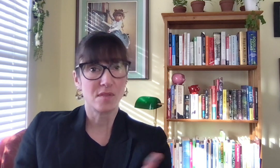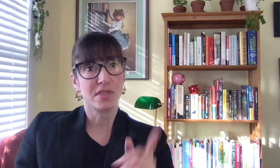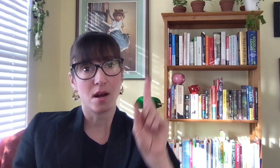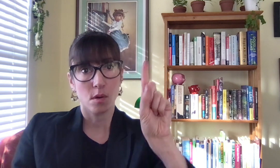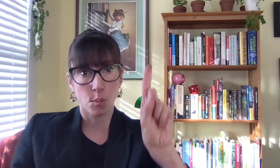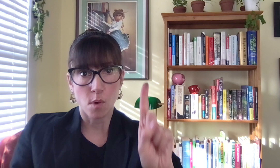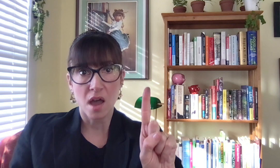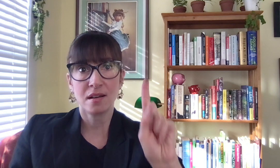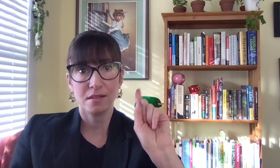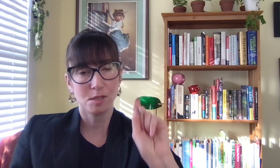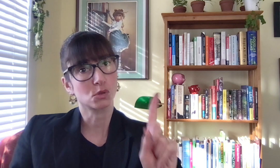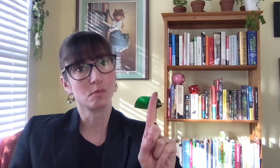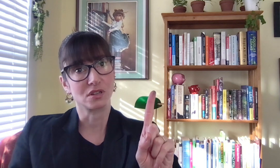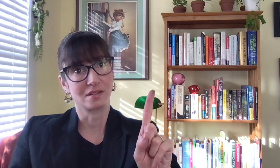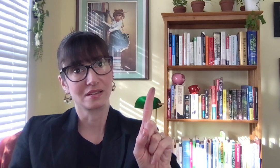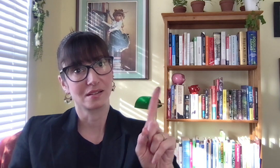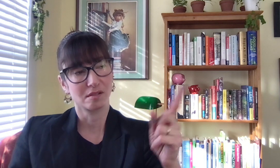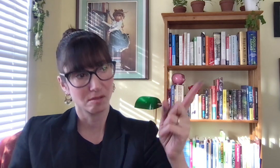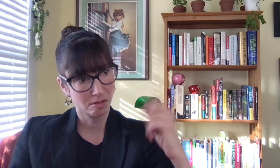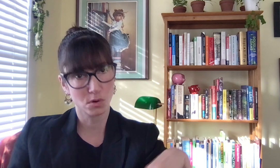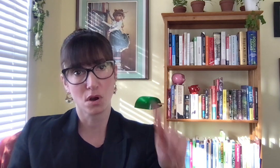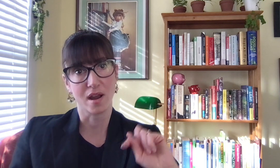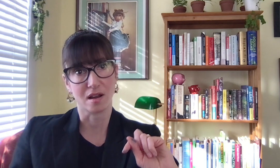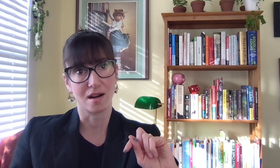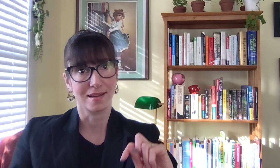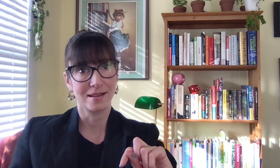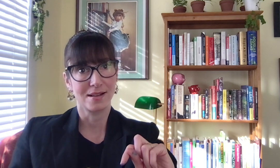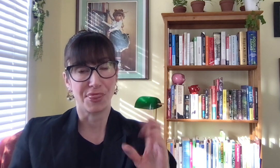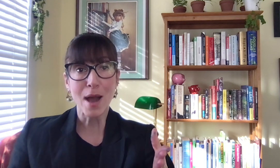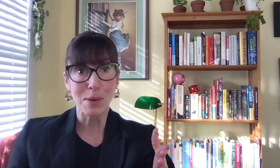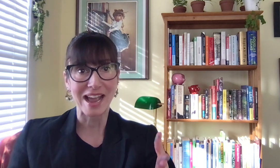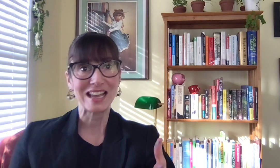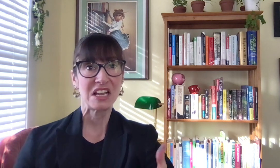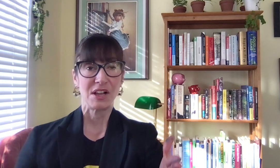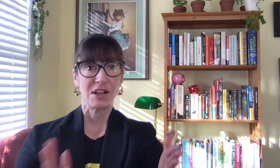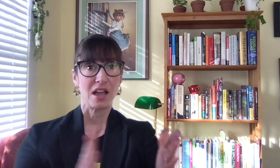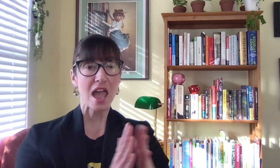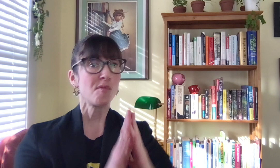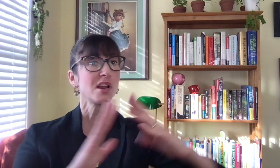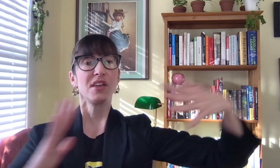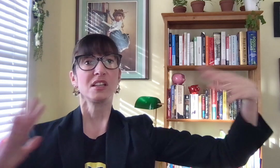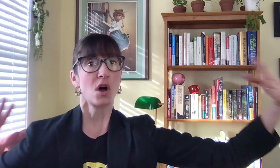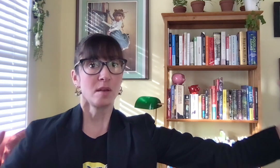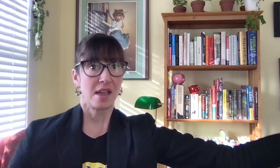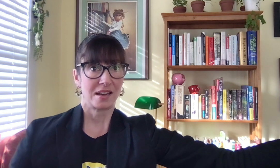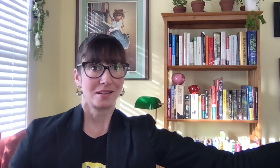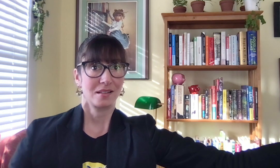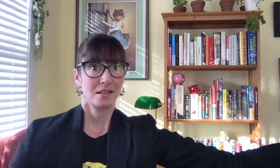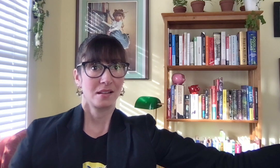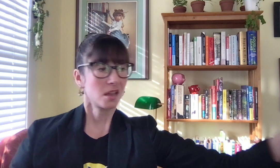for that one subscription through your credit card. That way, everything is automated. Then